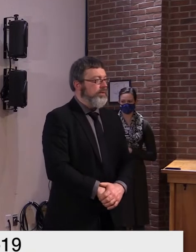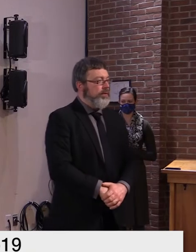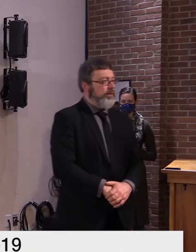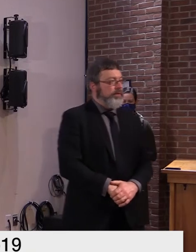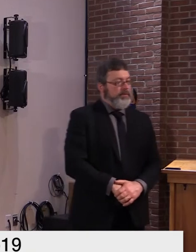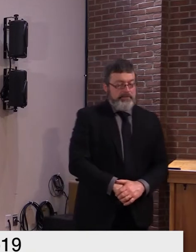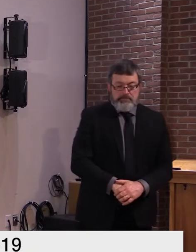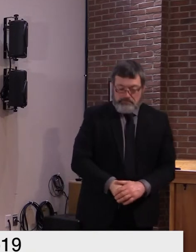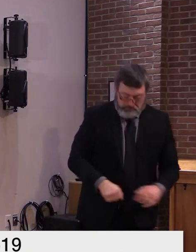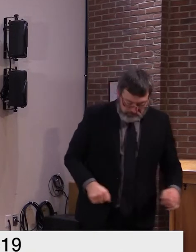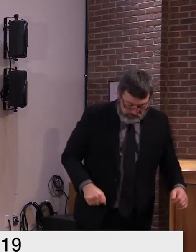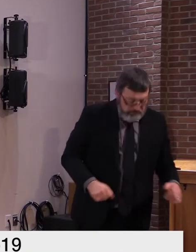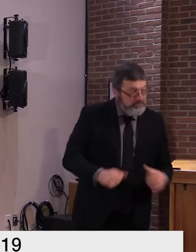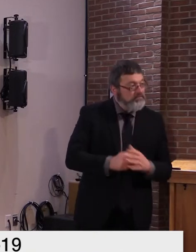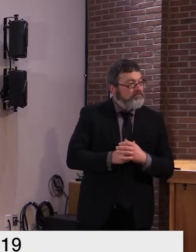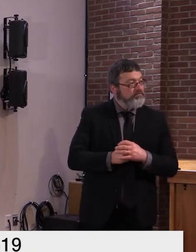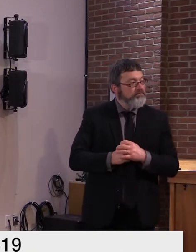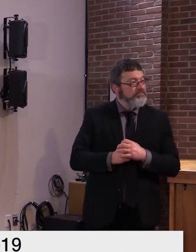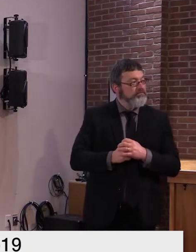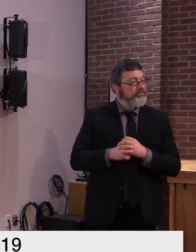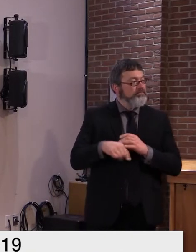peter hershro bpr